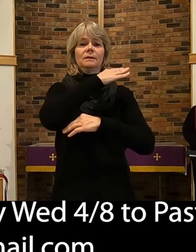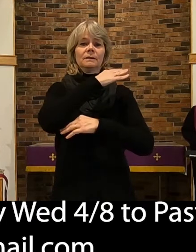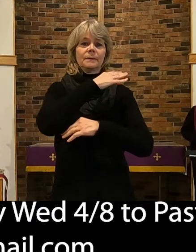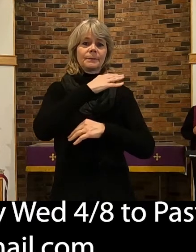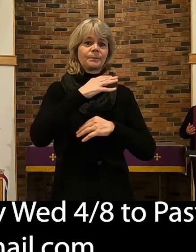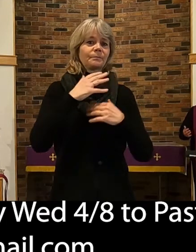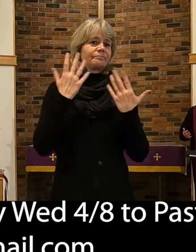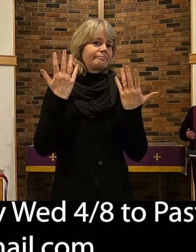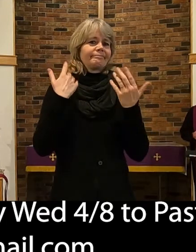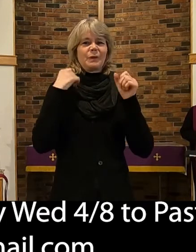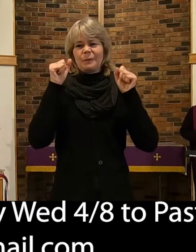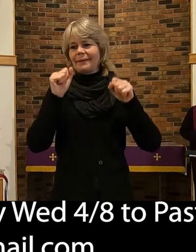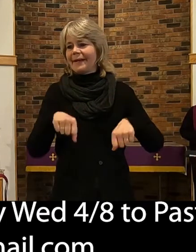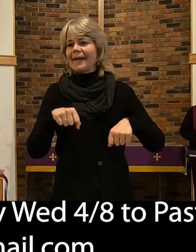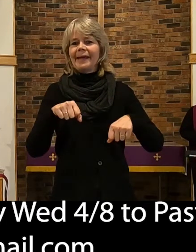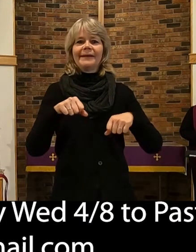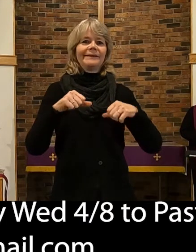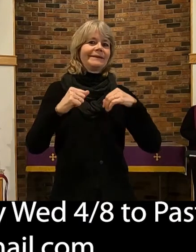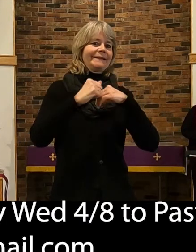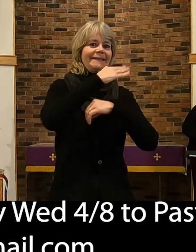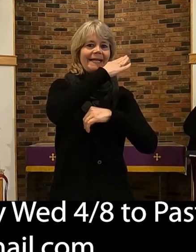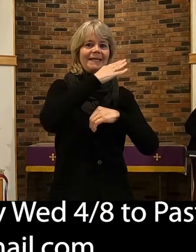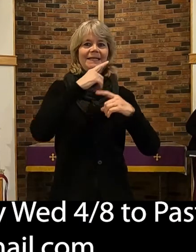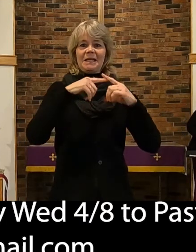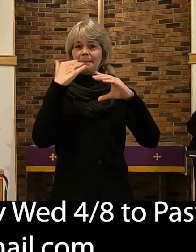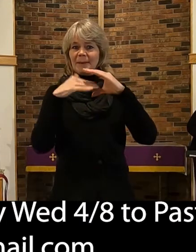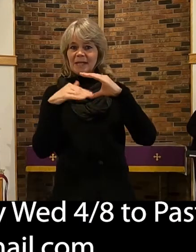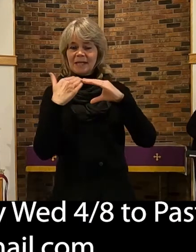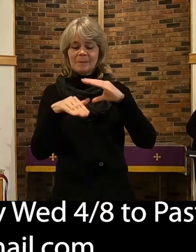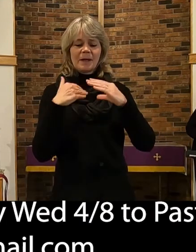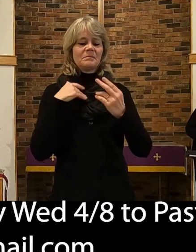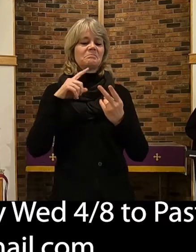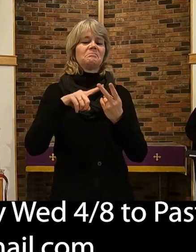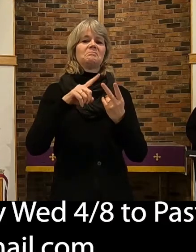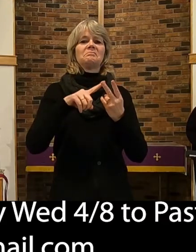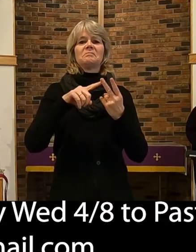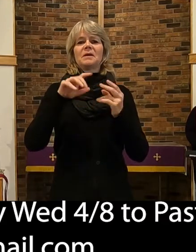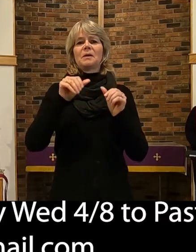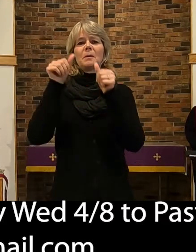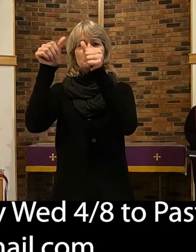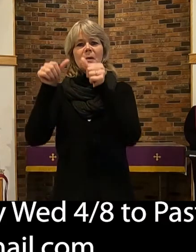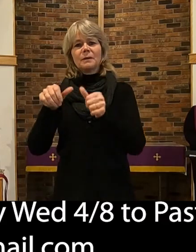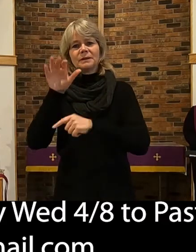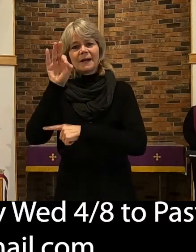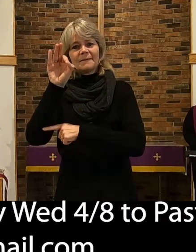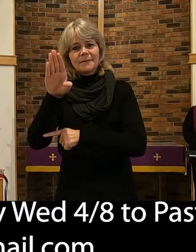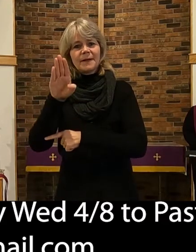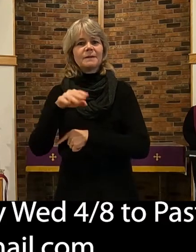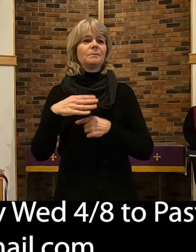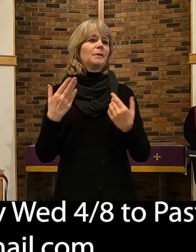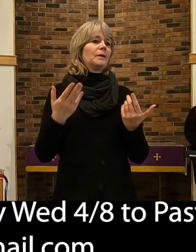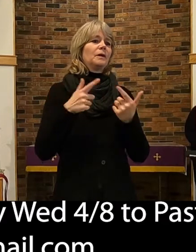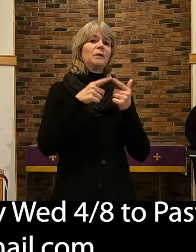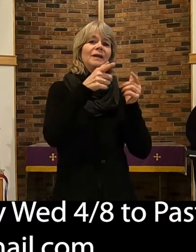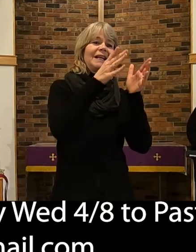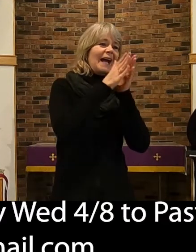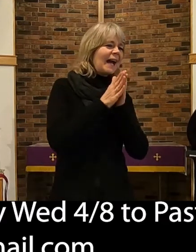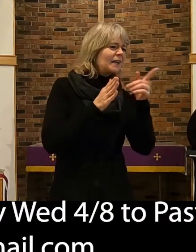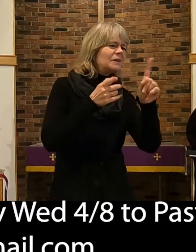there's lots of different ways you can get it to me. You can send it by email, you can put it on Facebook, you can ask a friend, how do I do